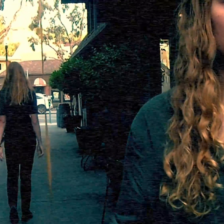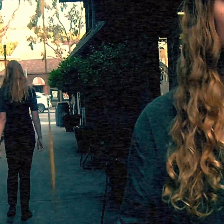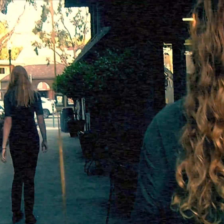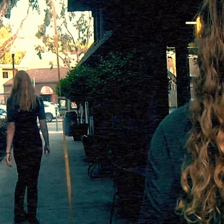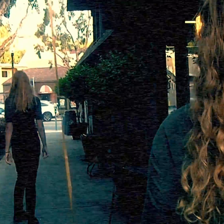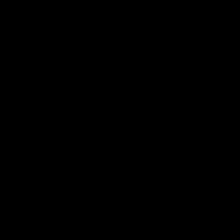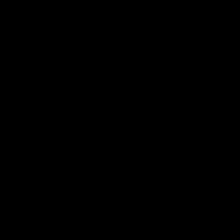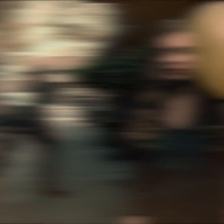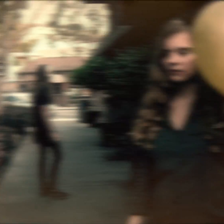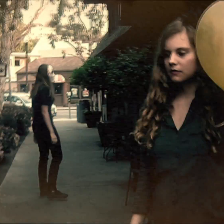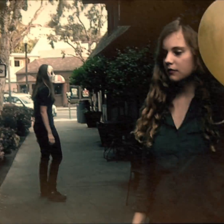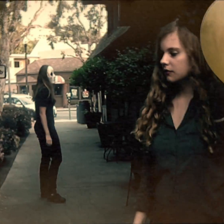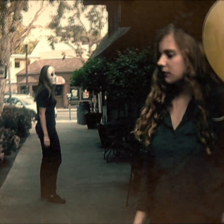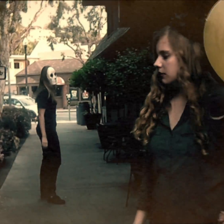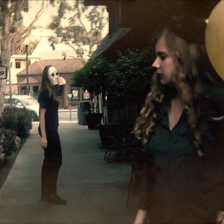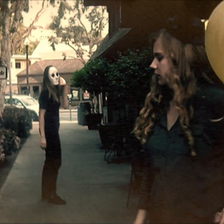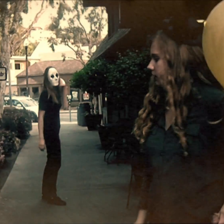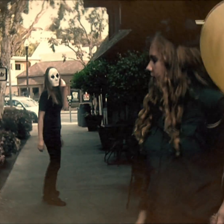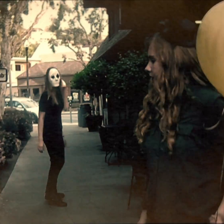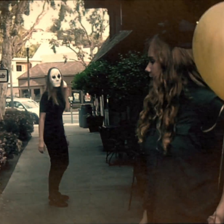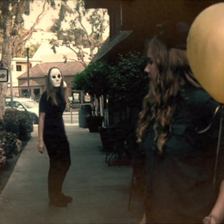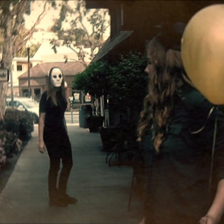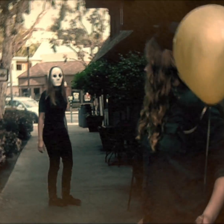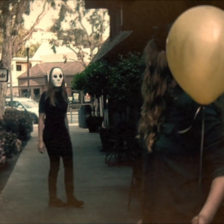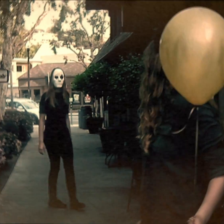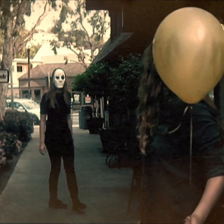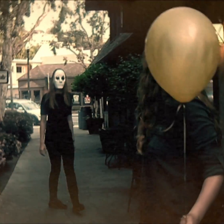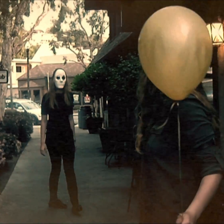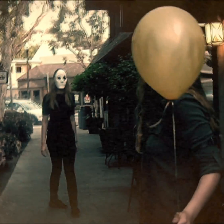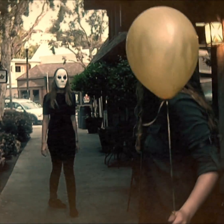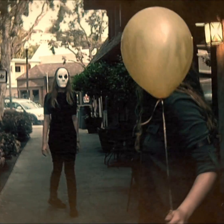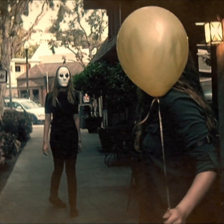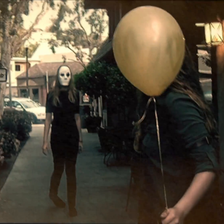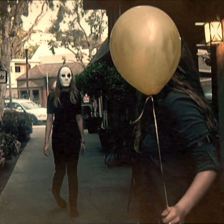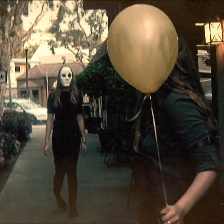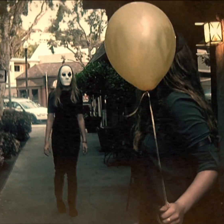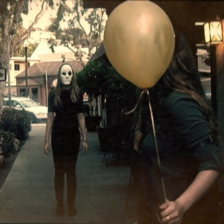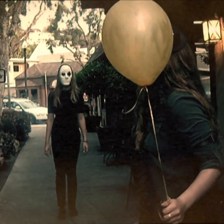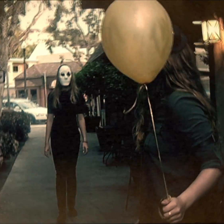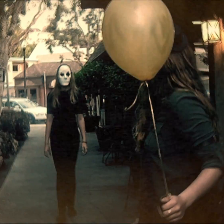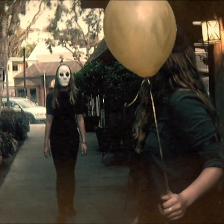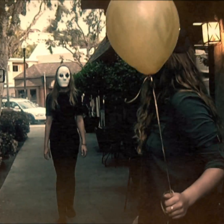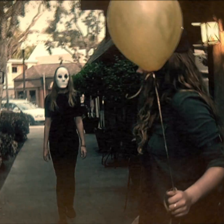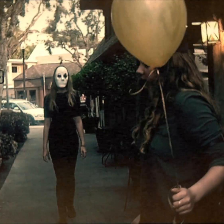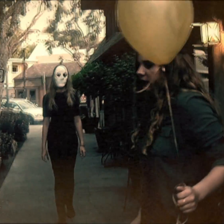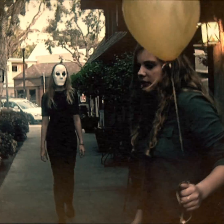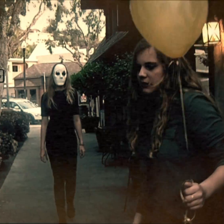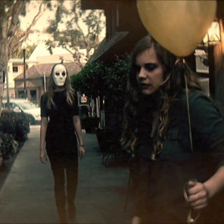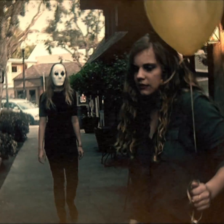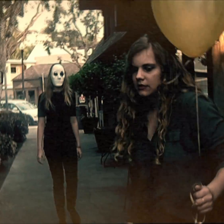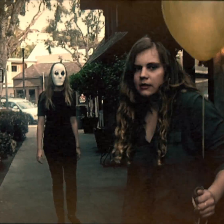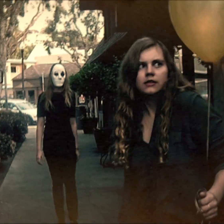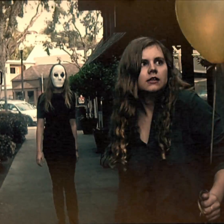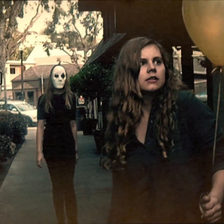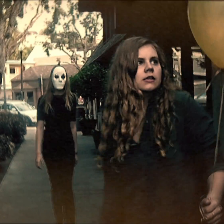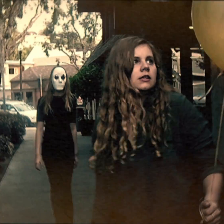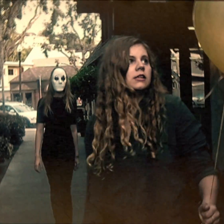I know you take century, of You guys bling what's You